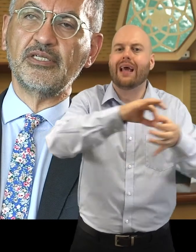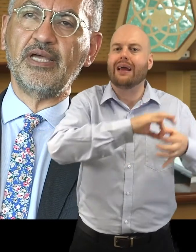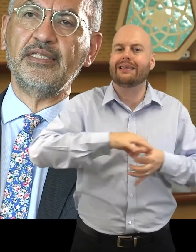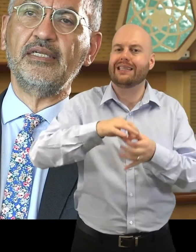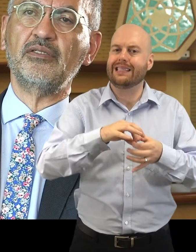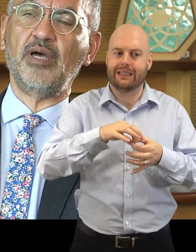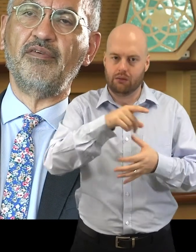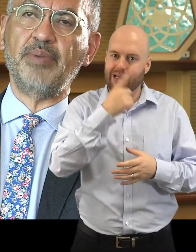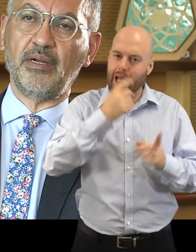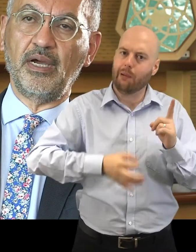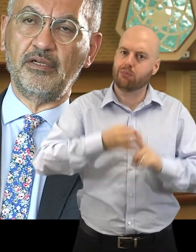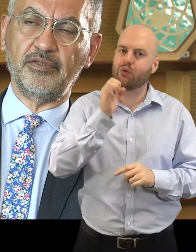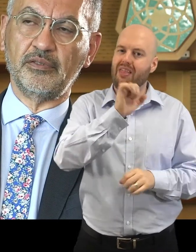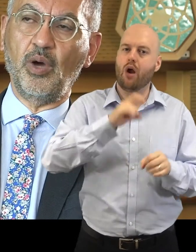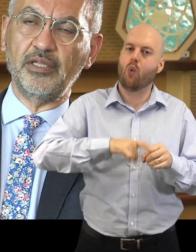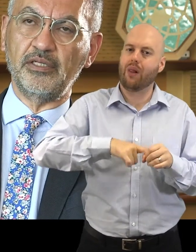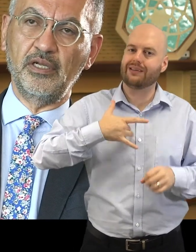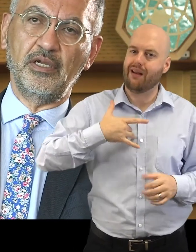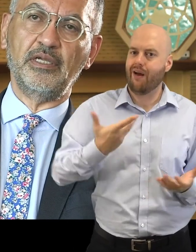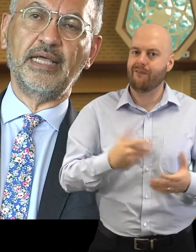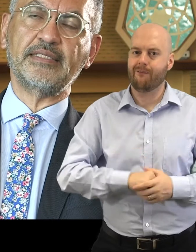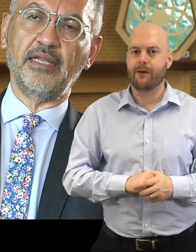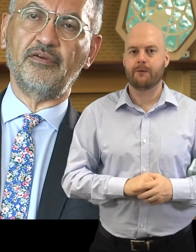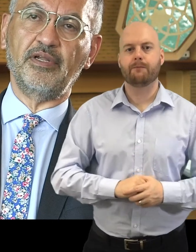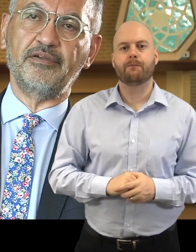society to have a better kind of a quality in that city of life.